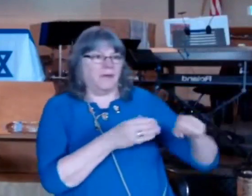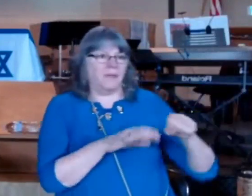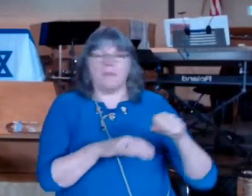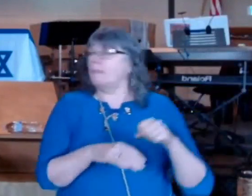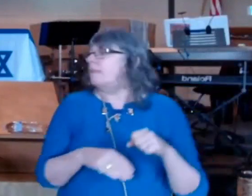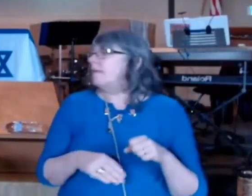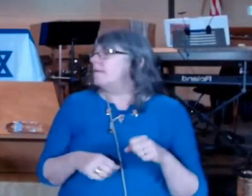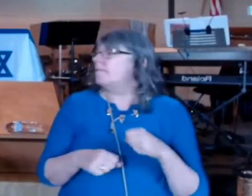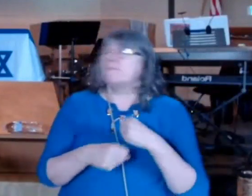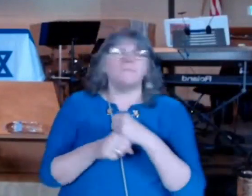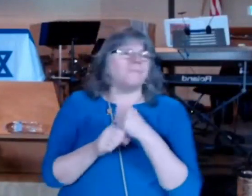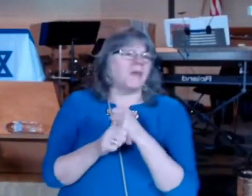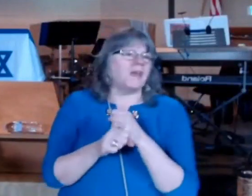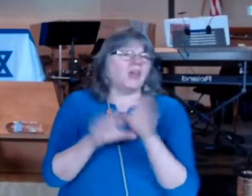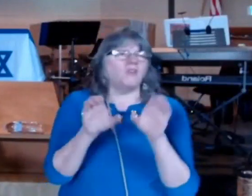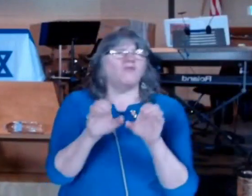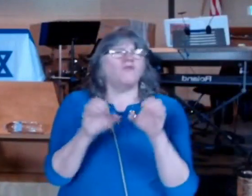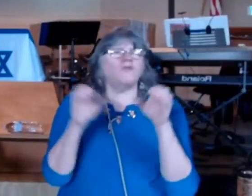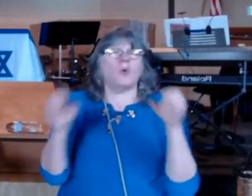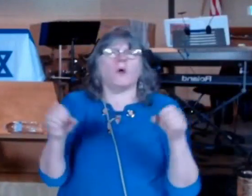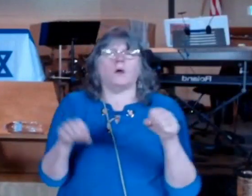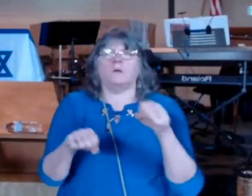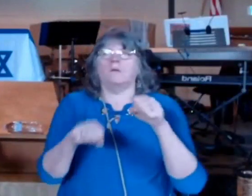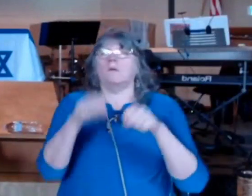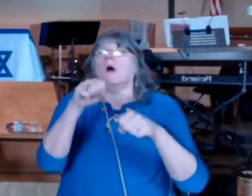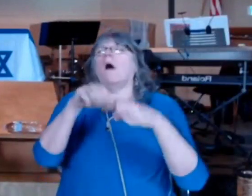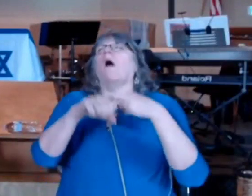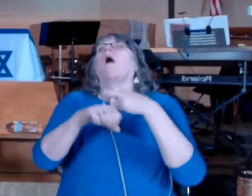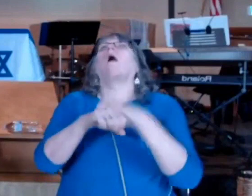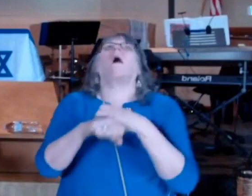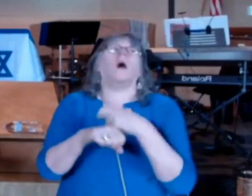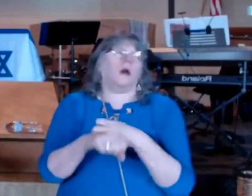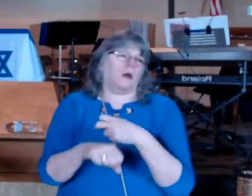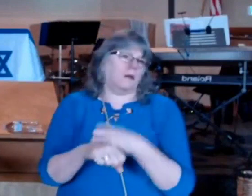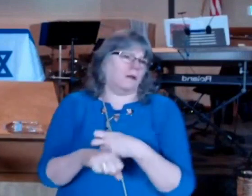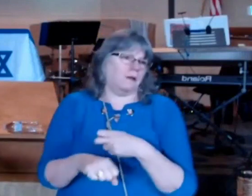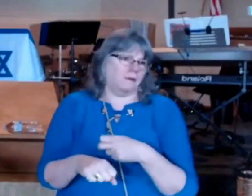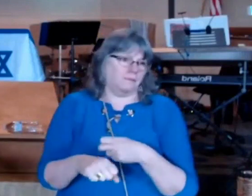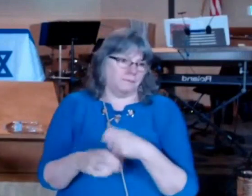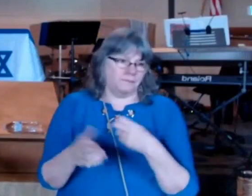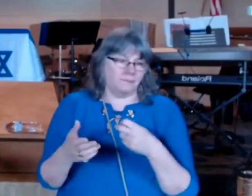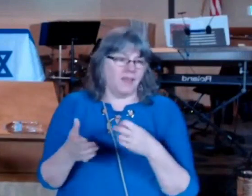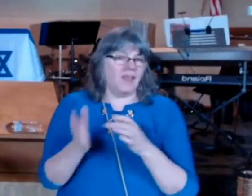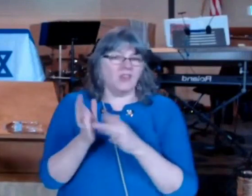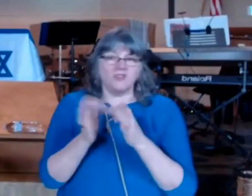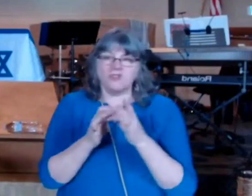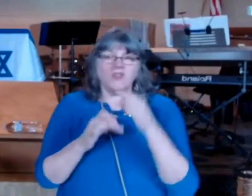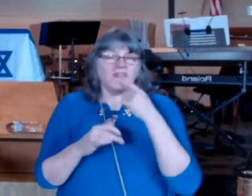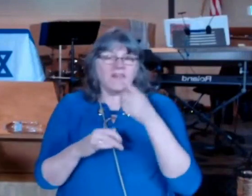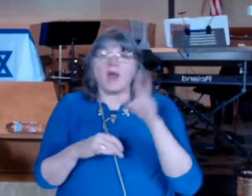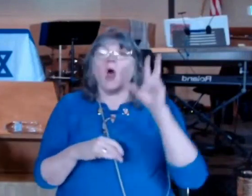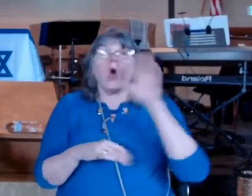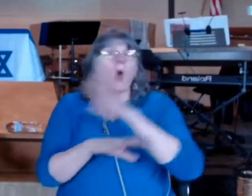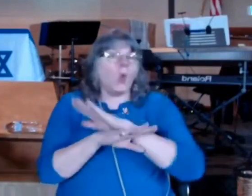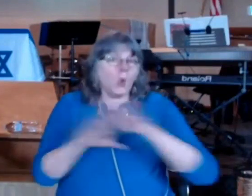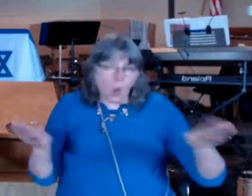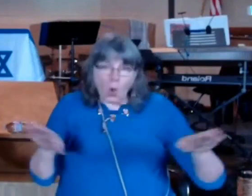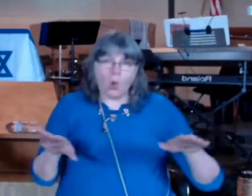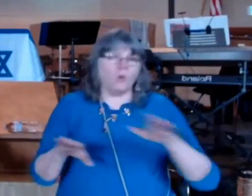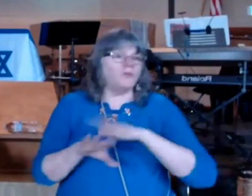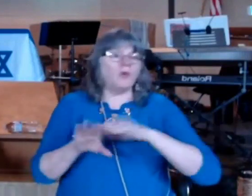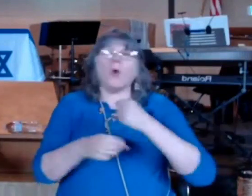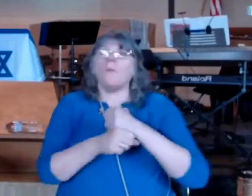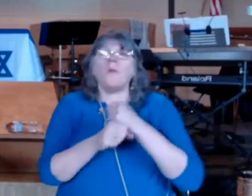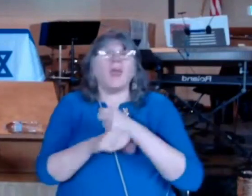making Torah compliance on a very heavy burden on people which is something Yeshua criticized